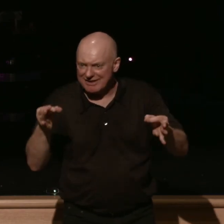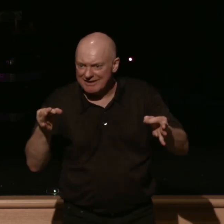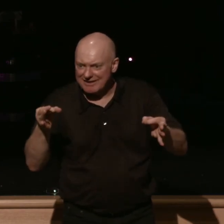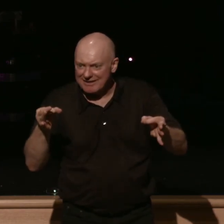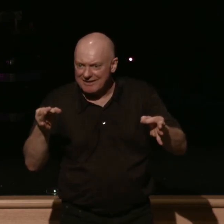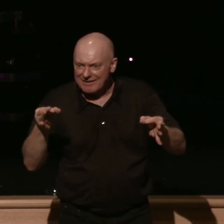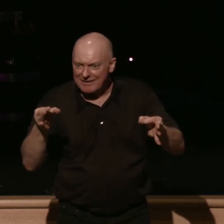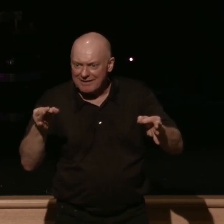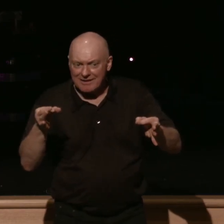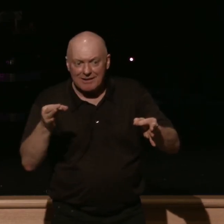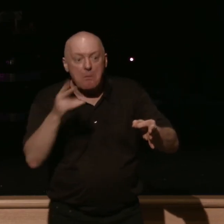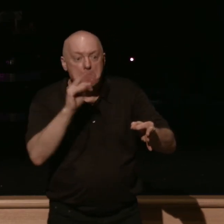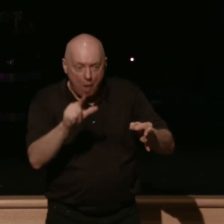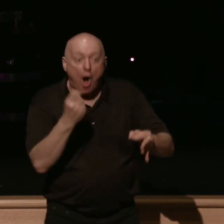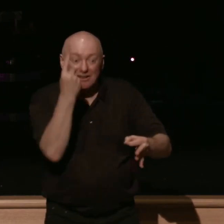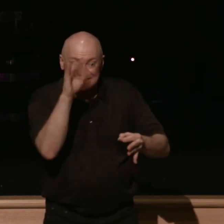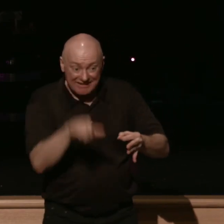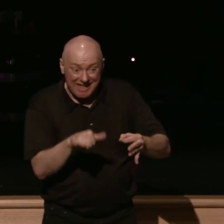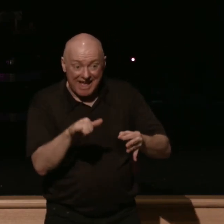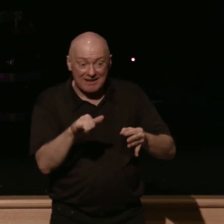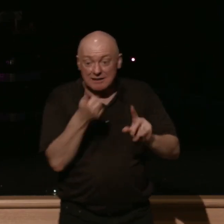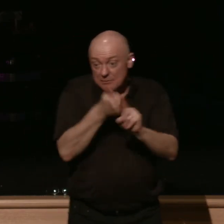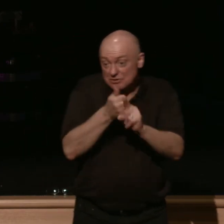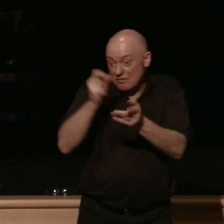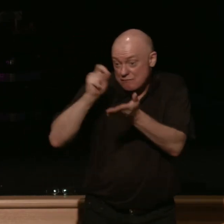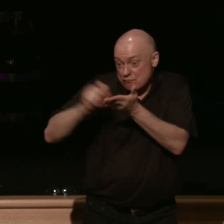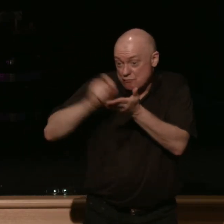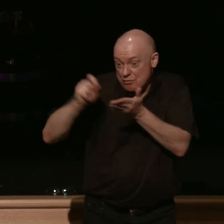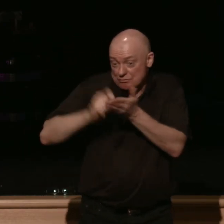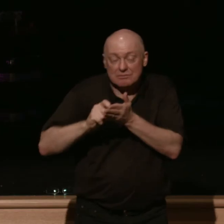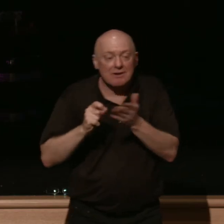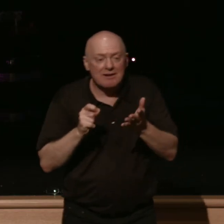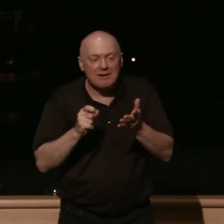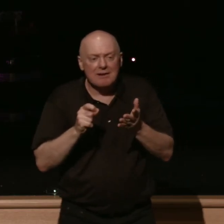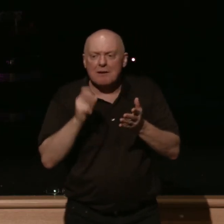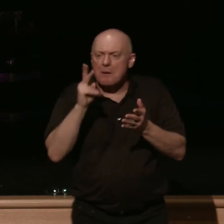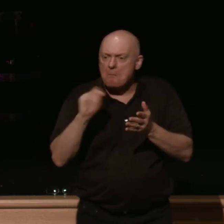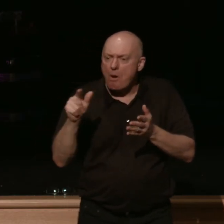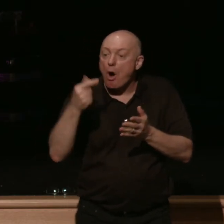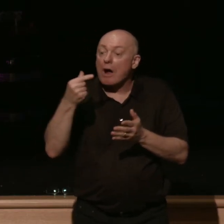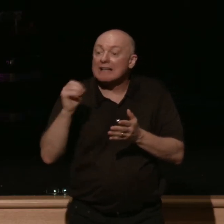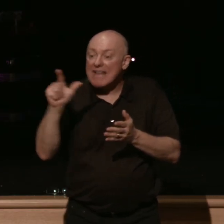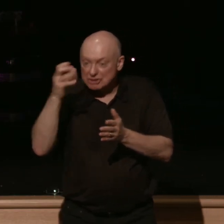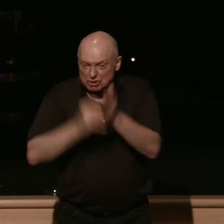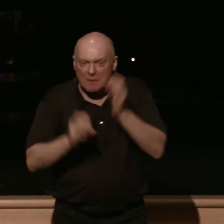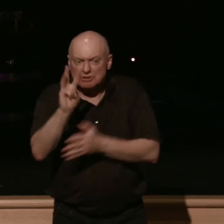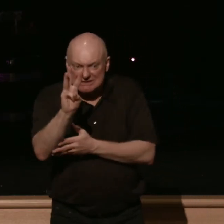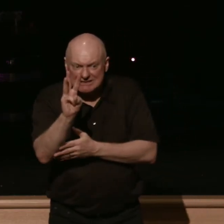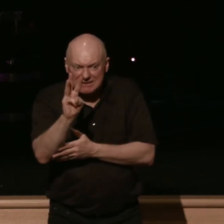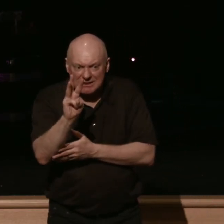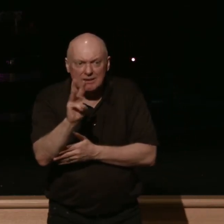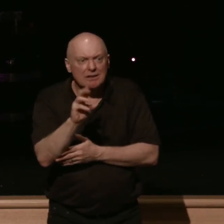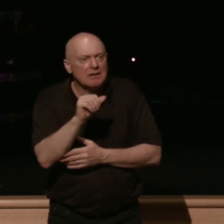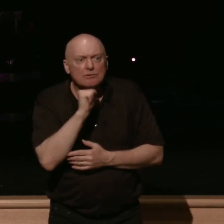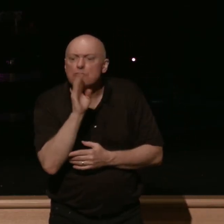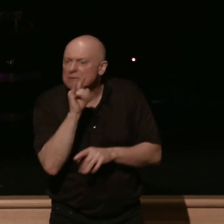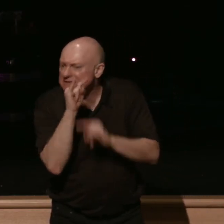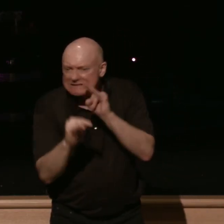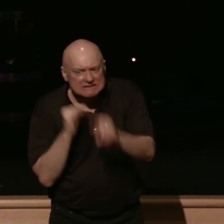Paul understands this when he writes hundreds of years later he writes this in Galatians chapter 6 do not be deceived God